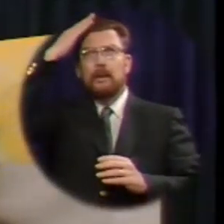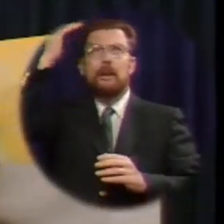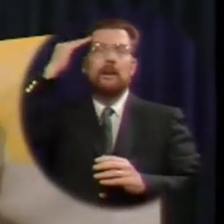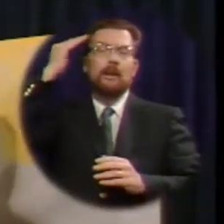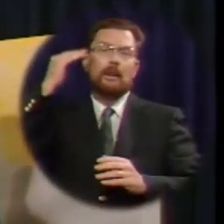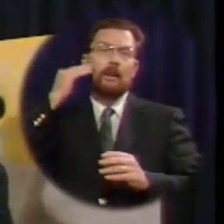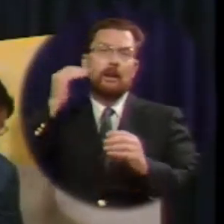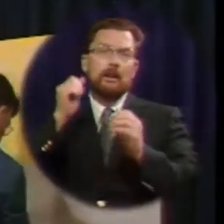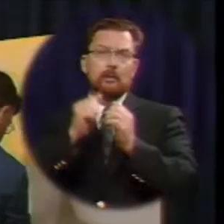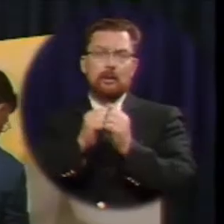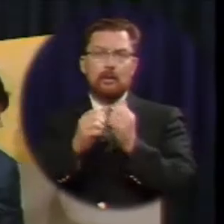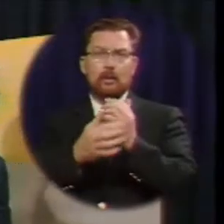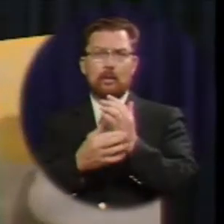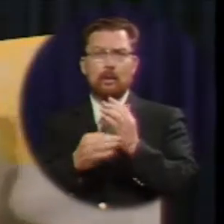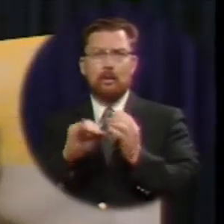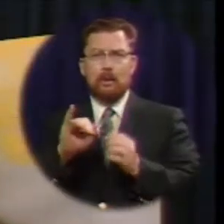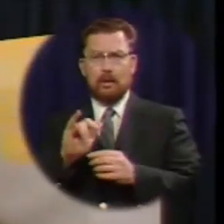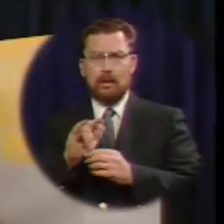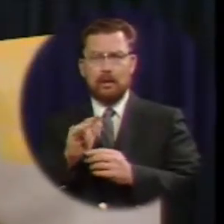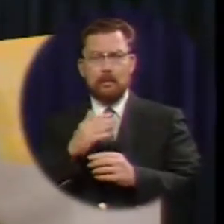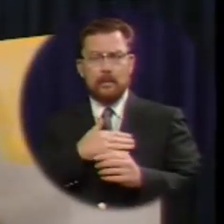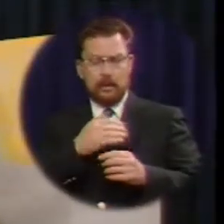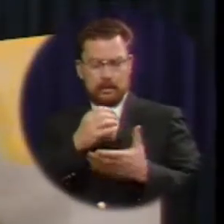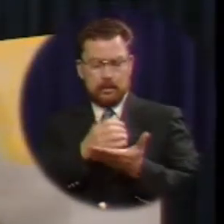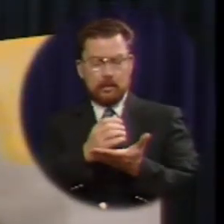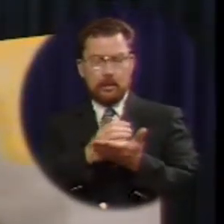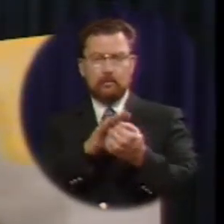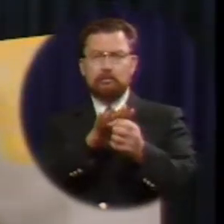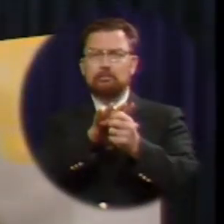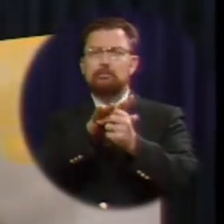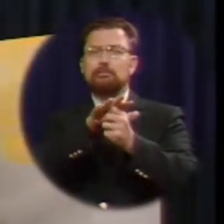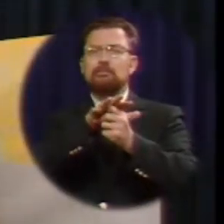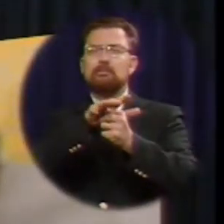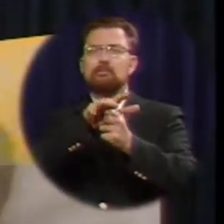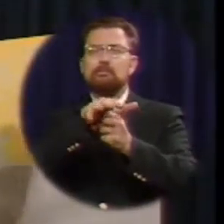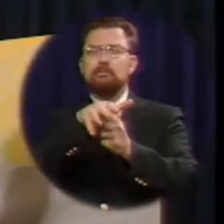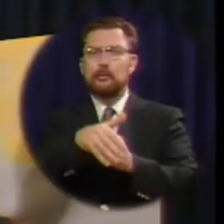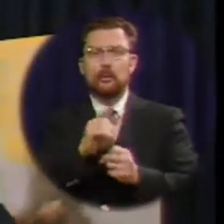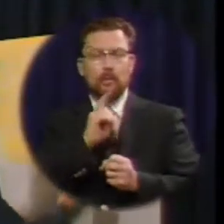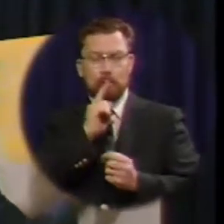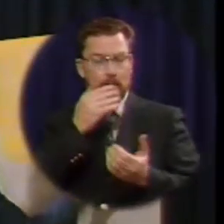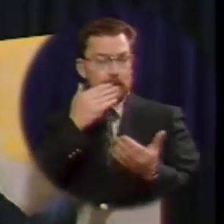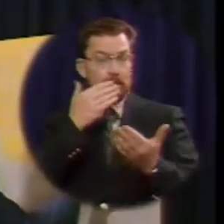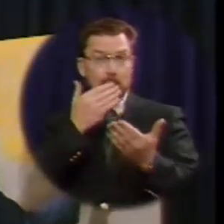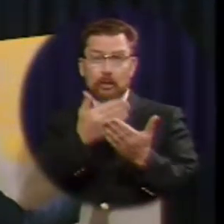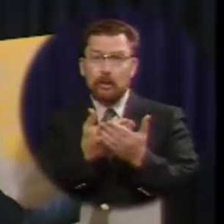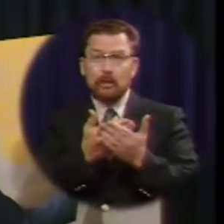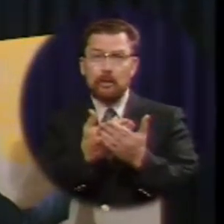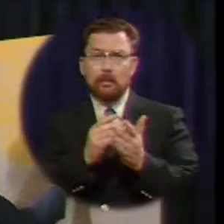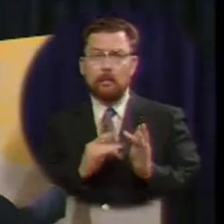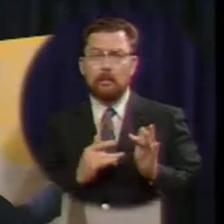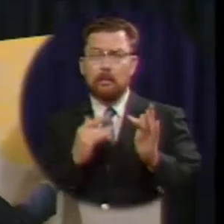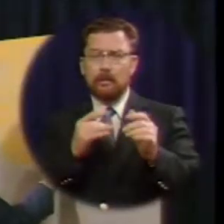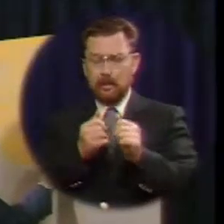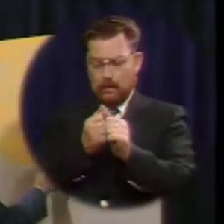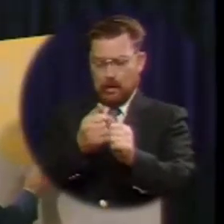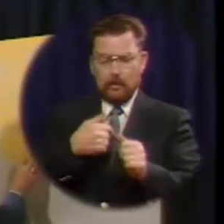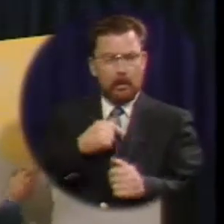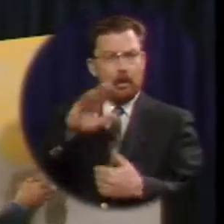with oil my cup runneth over surely goodness and mercy shall follow me all